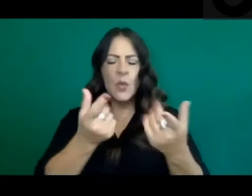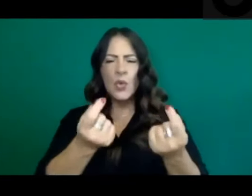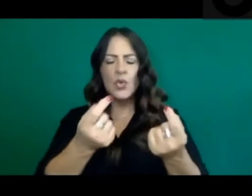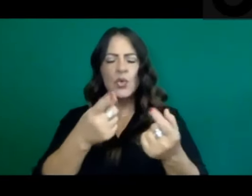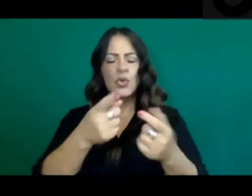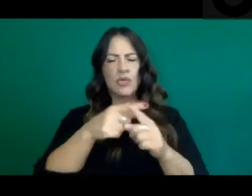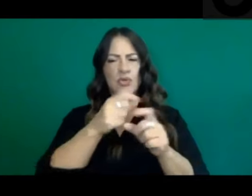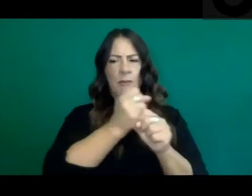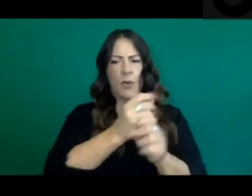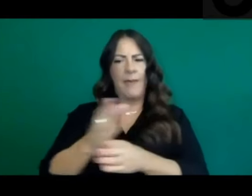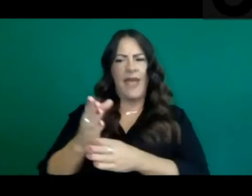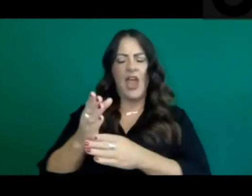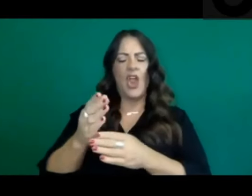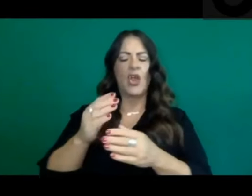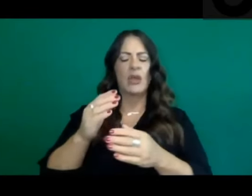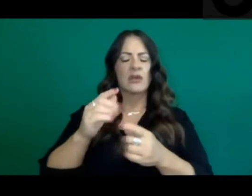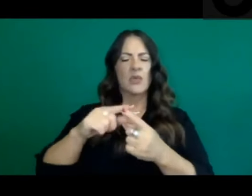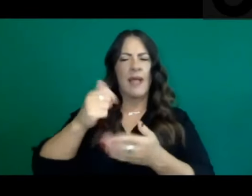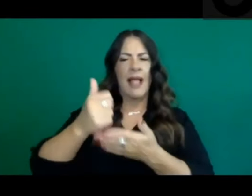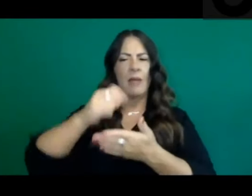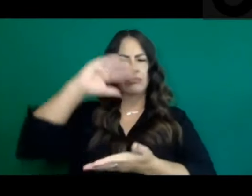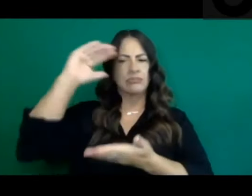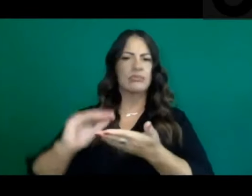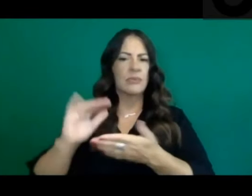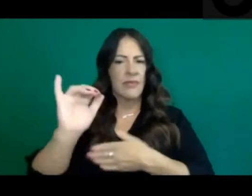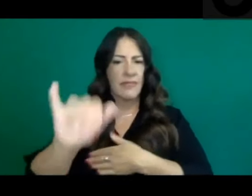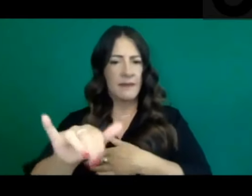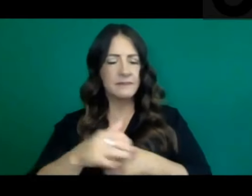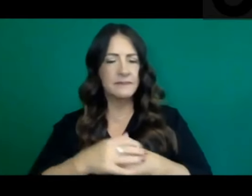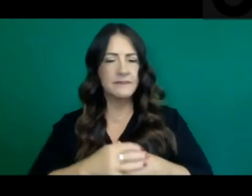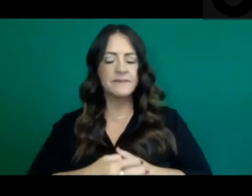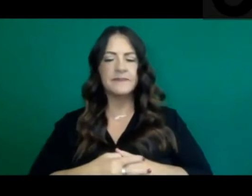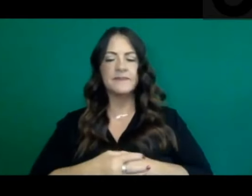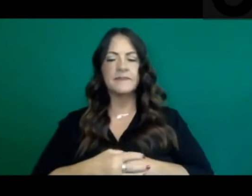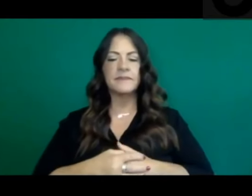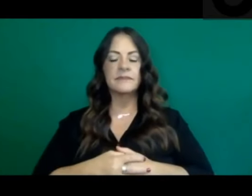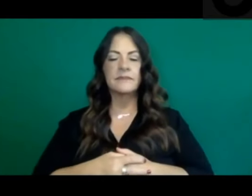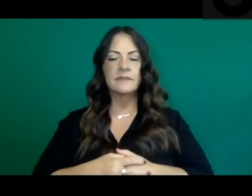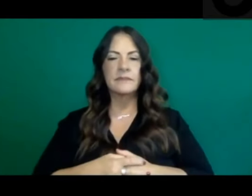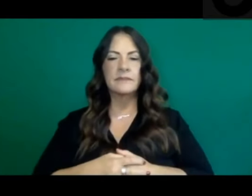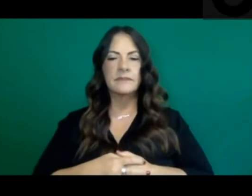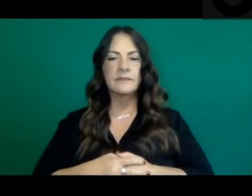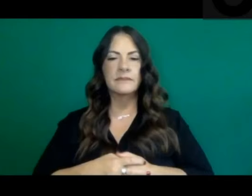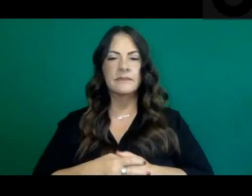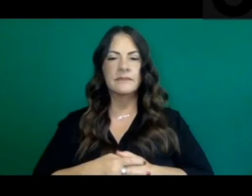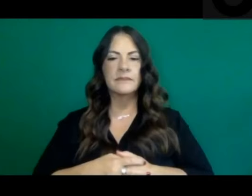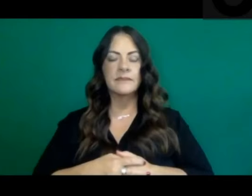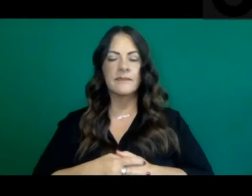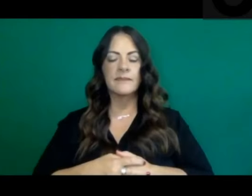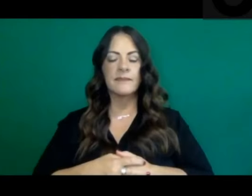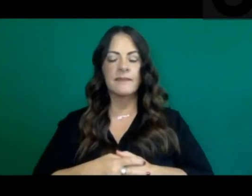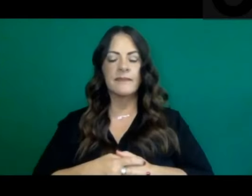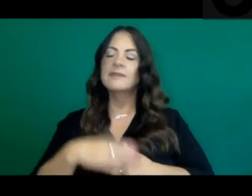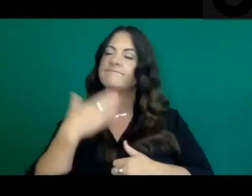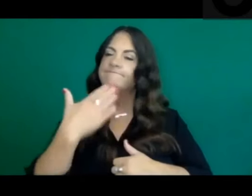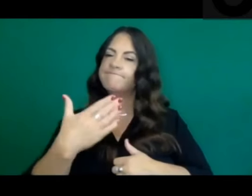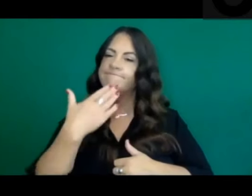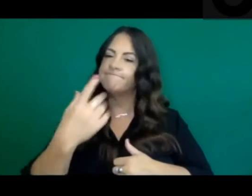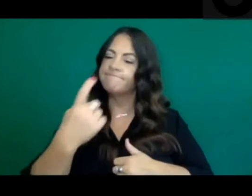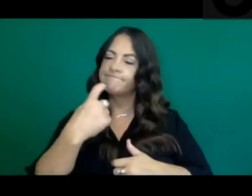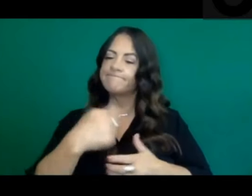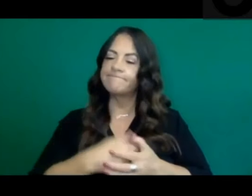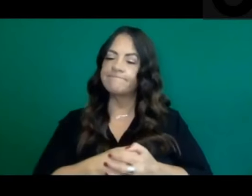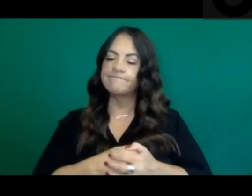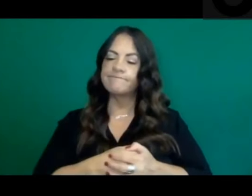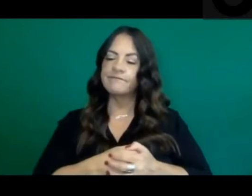in previous months? Yeah, no, thank you for the question. You know, first and foremost, I think it starts